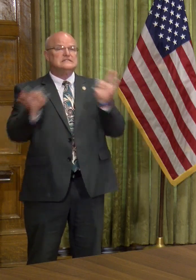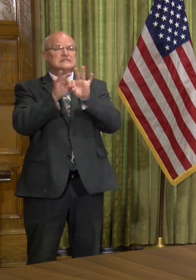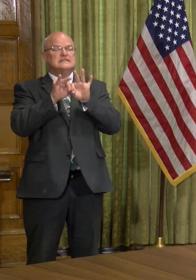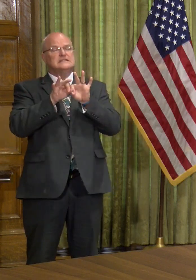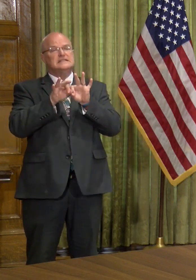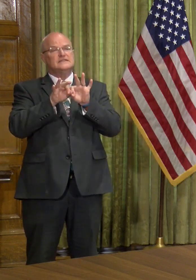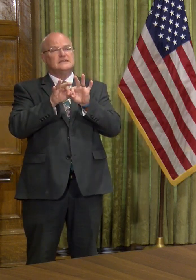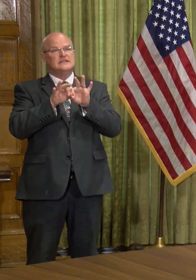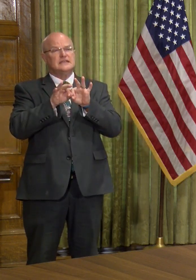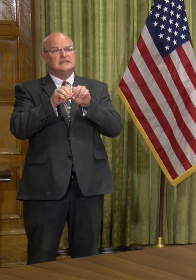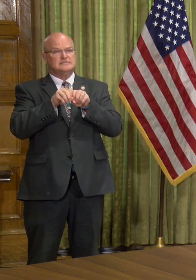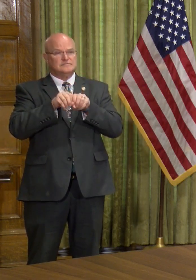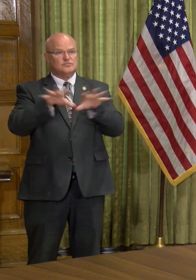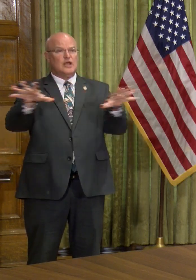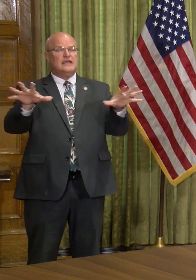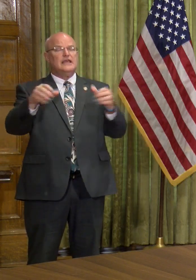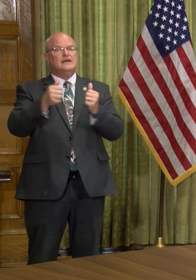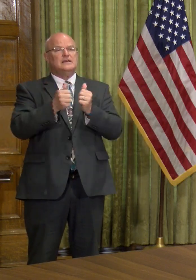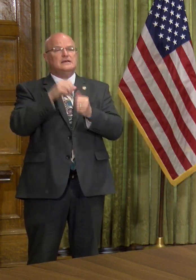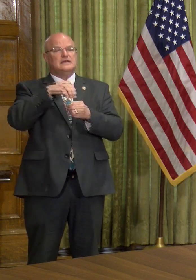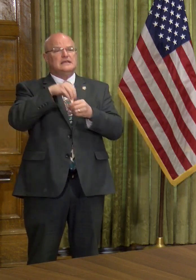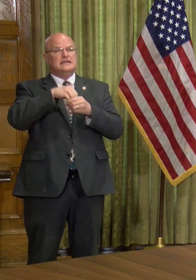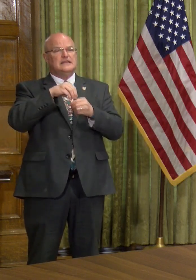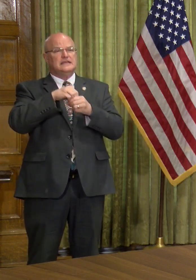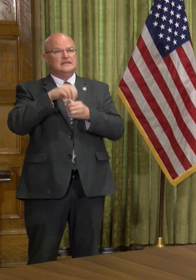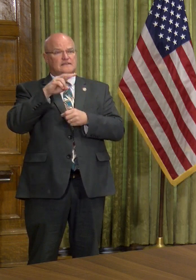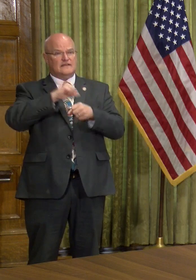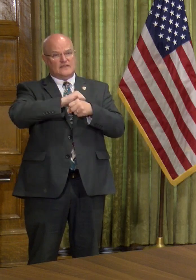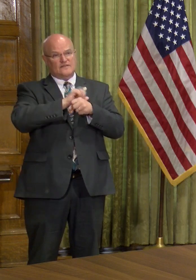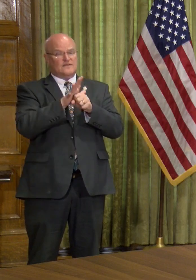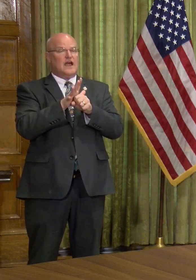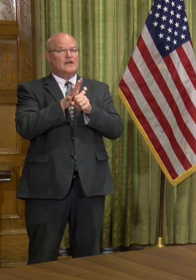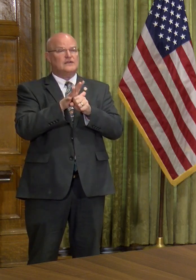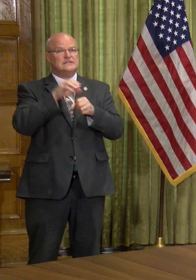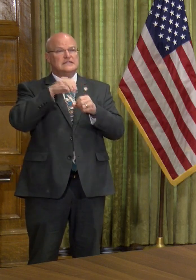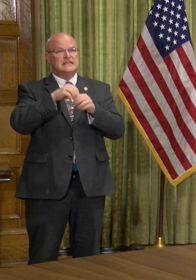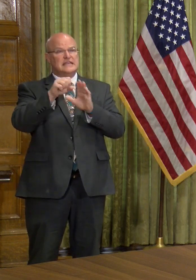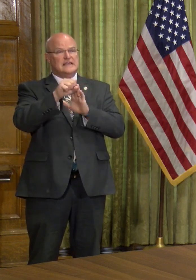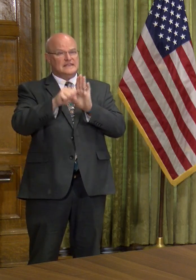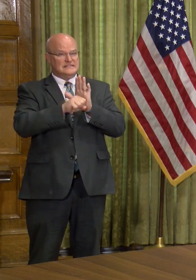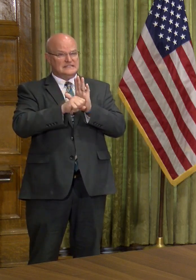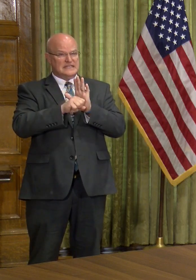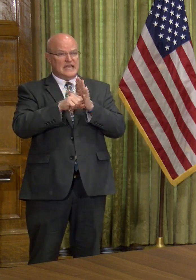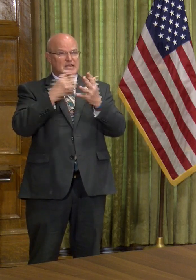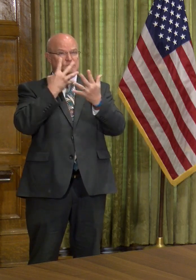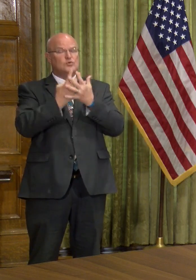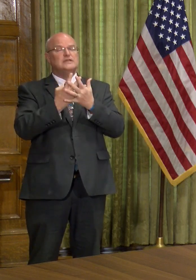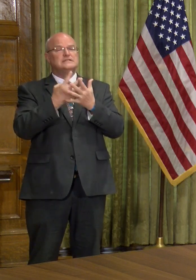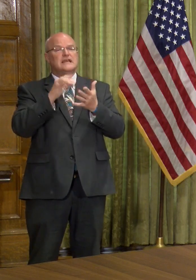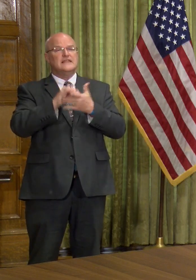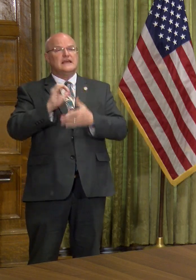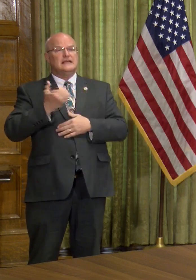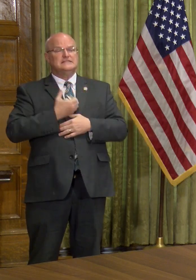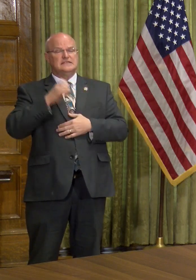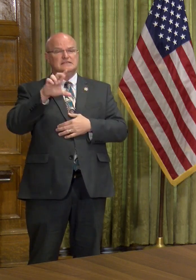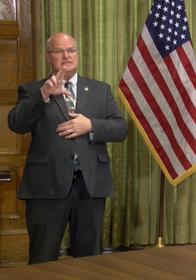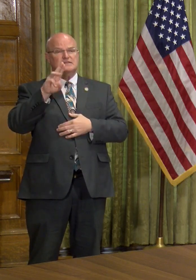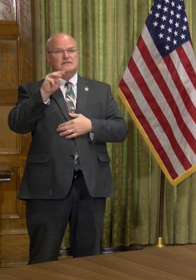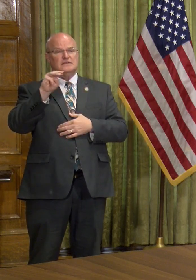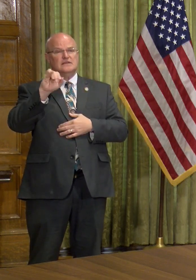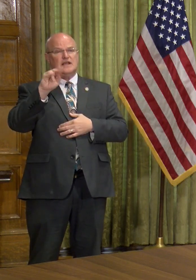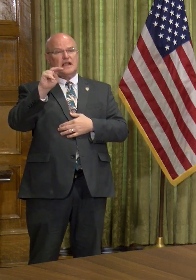breakout in of the virus in our state prison, which is our Cummins